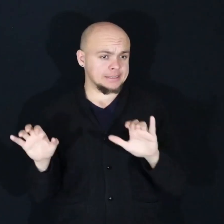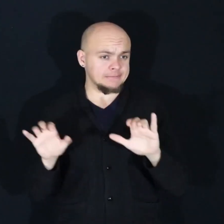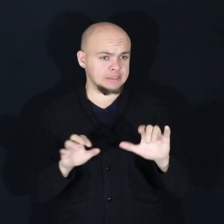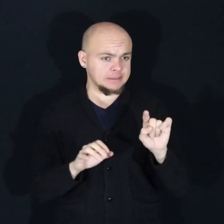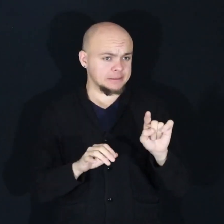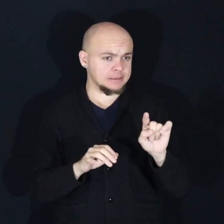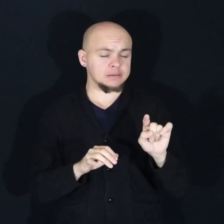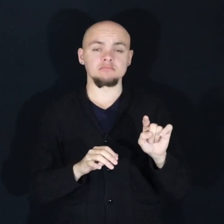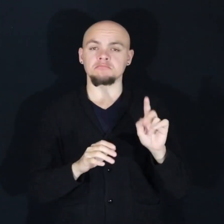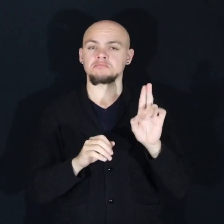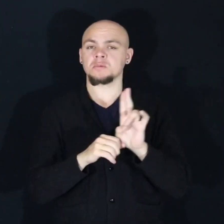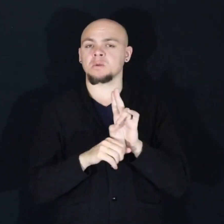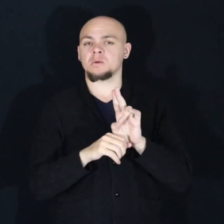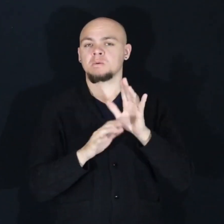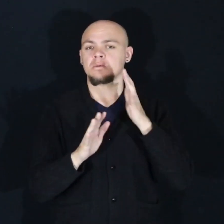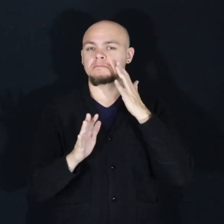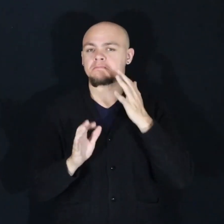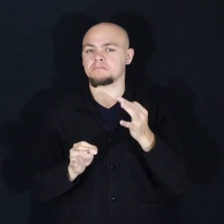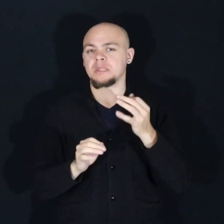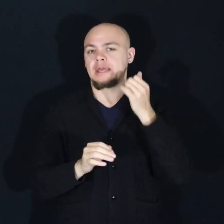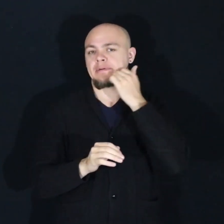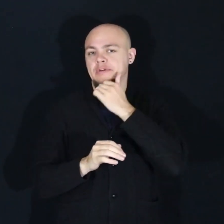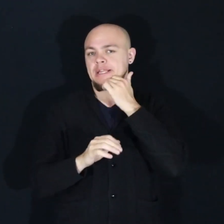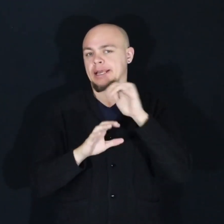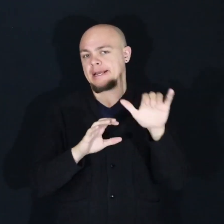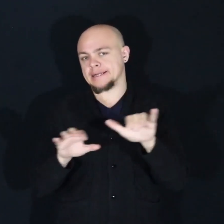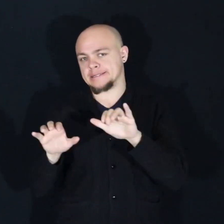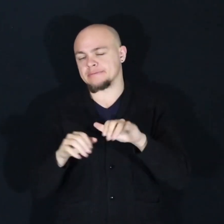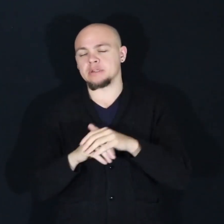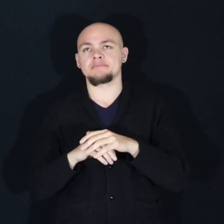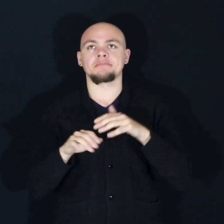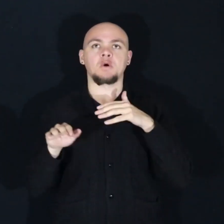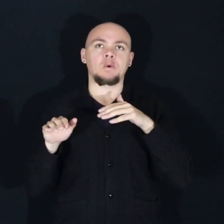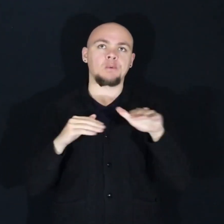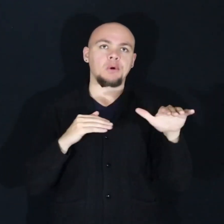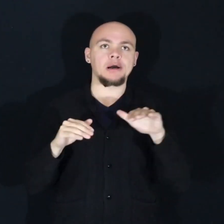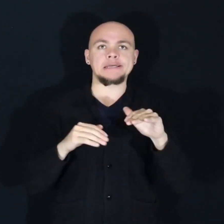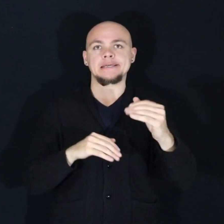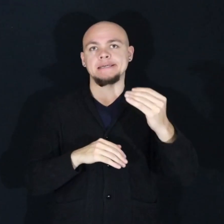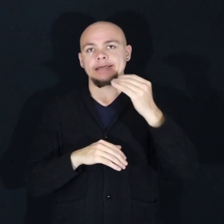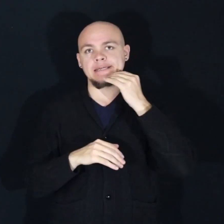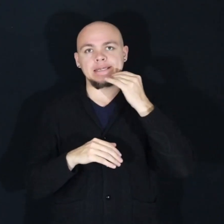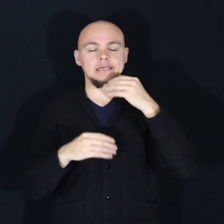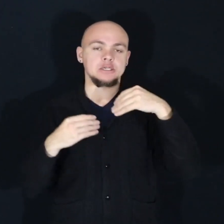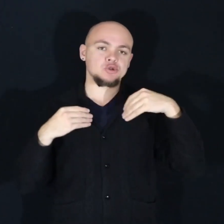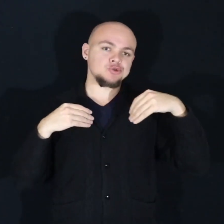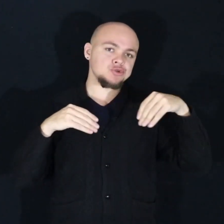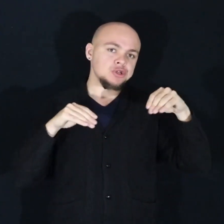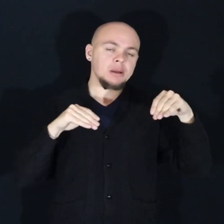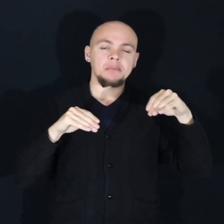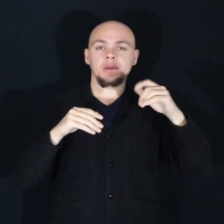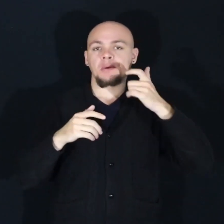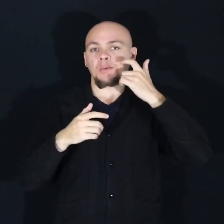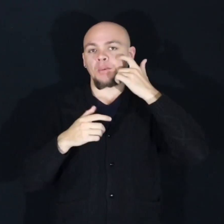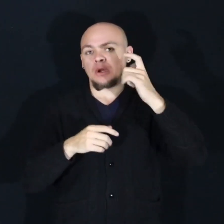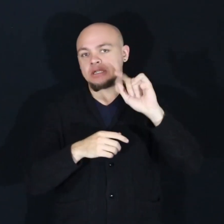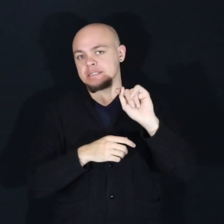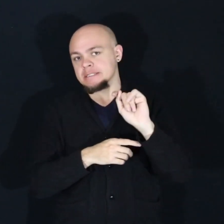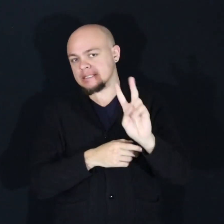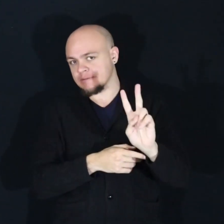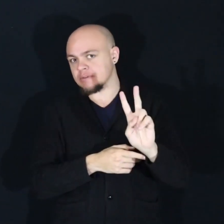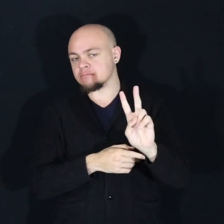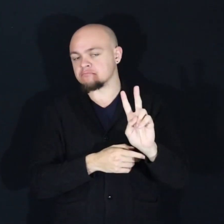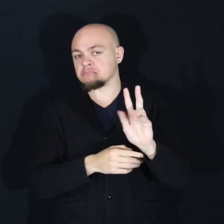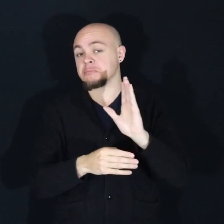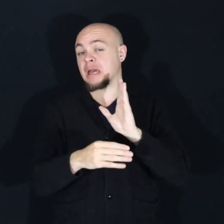Users were able to choose from day-to-day activities such as walking, eating, shopping, watching TV, and